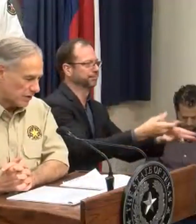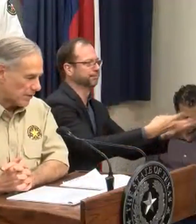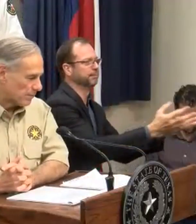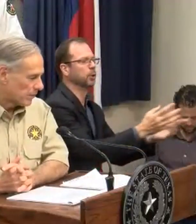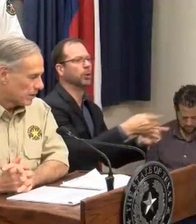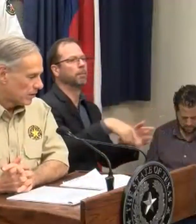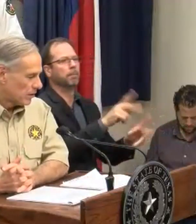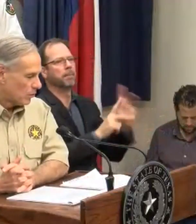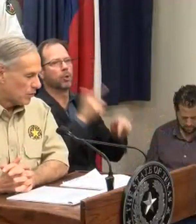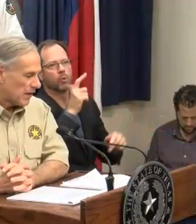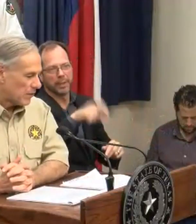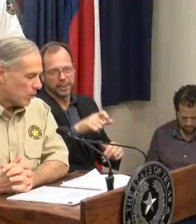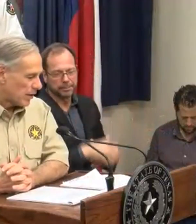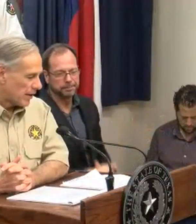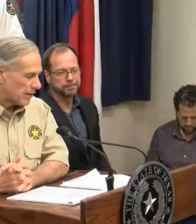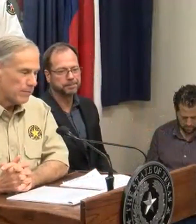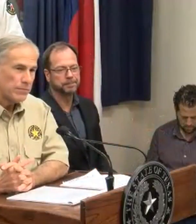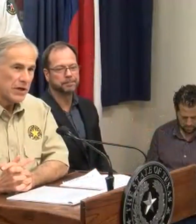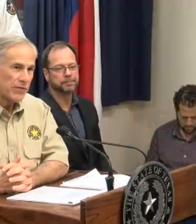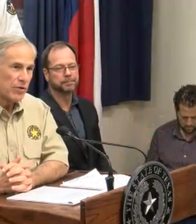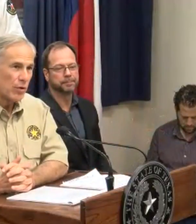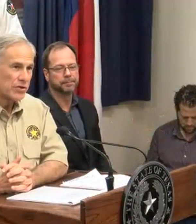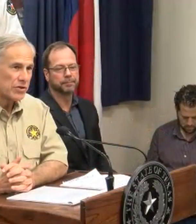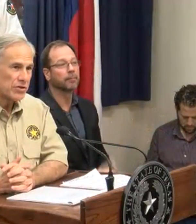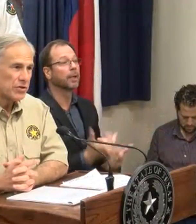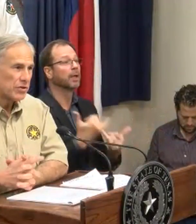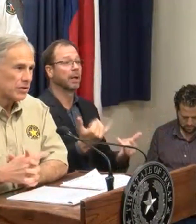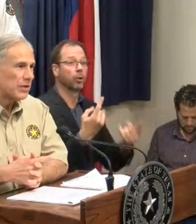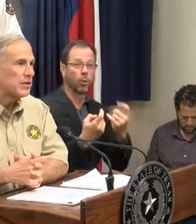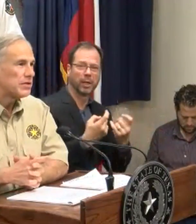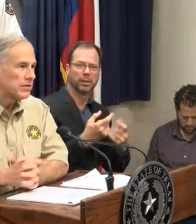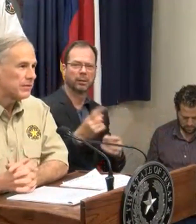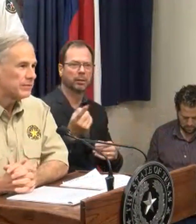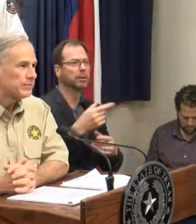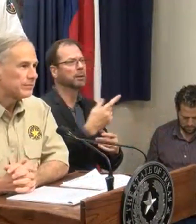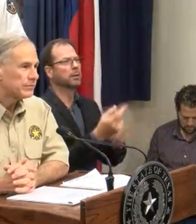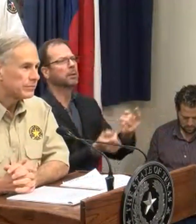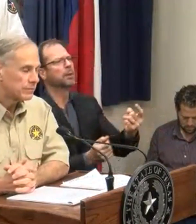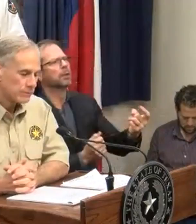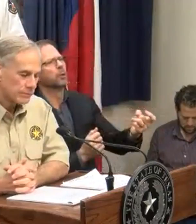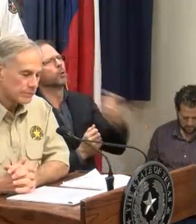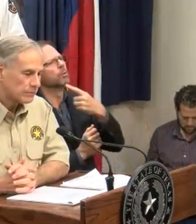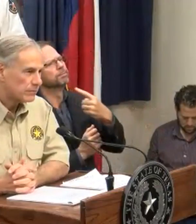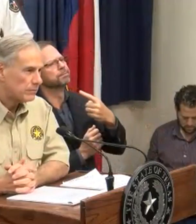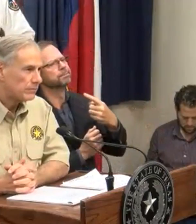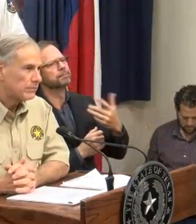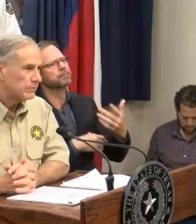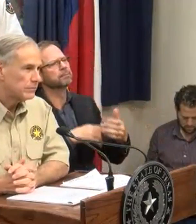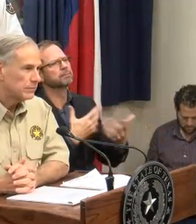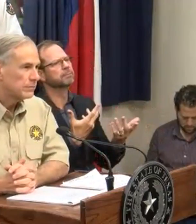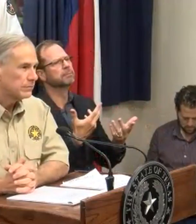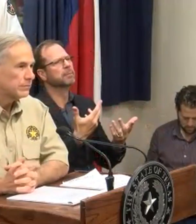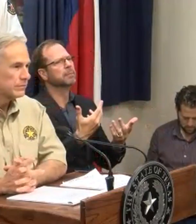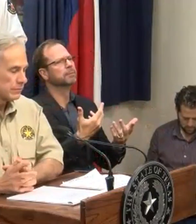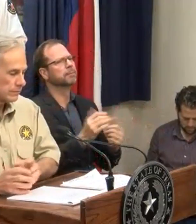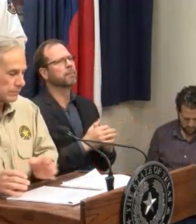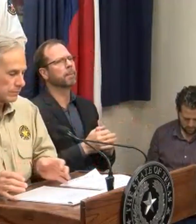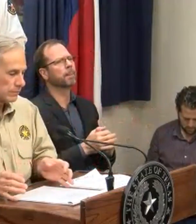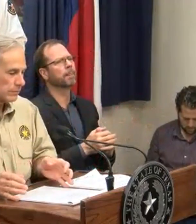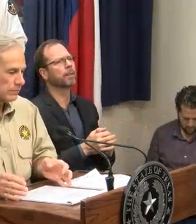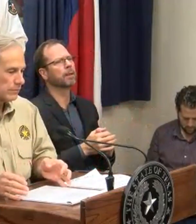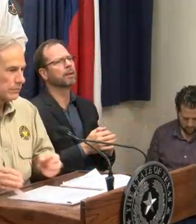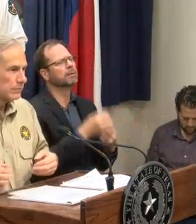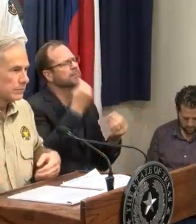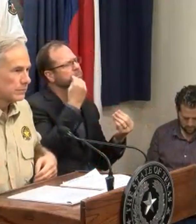those who need them. With that, why don't I take a few questions? Yes. Governor, what guidance have you been given about